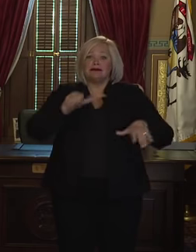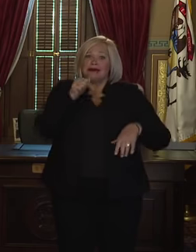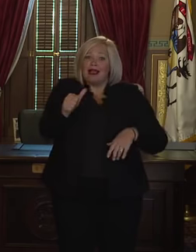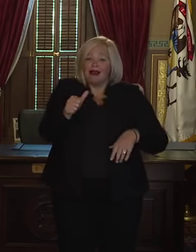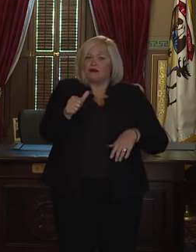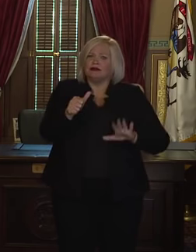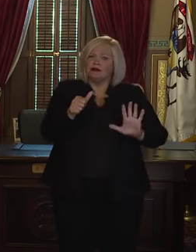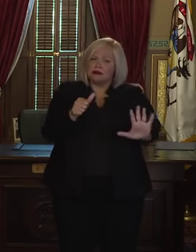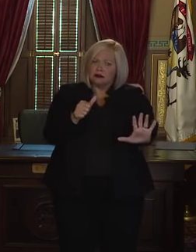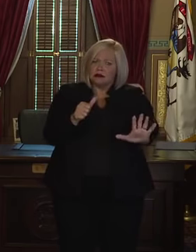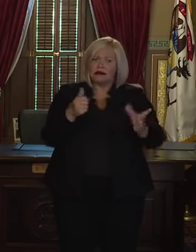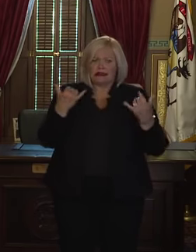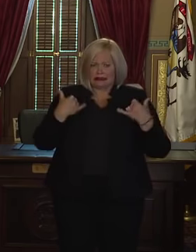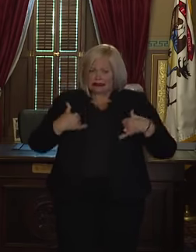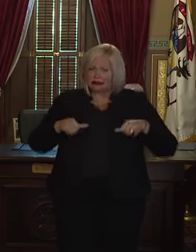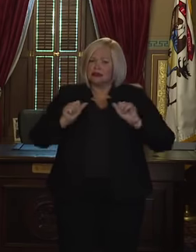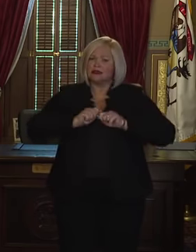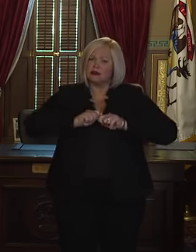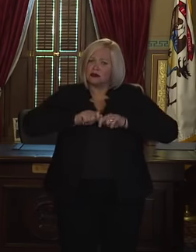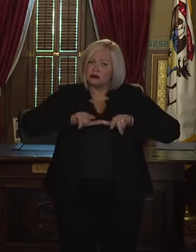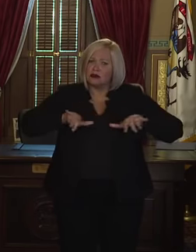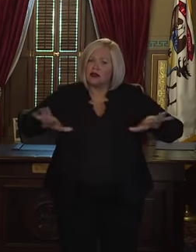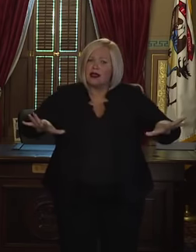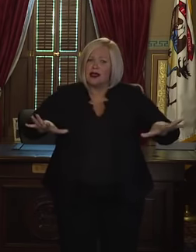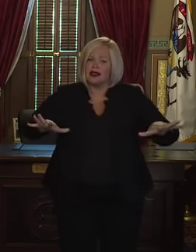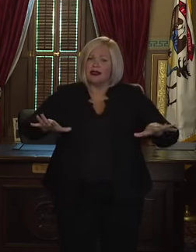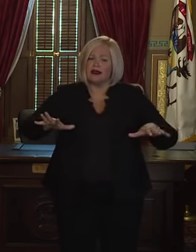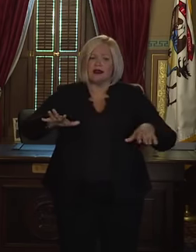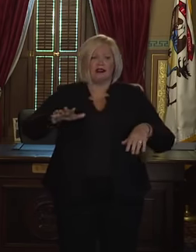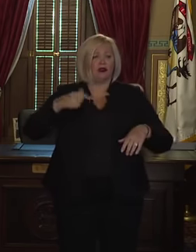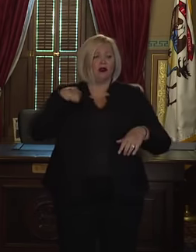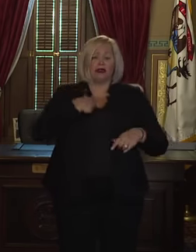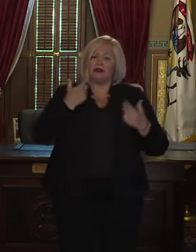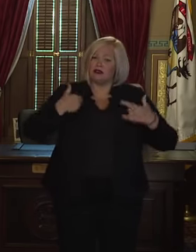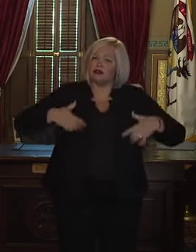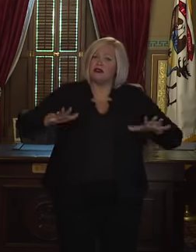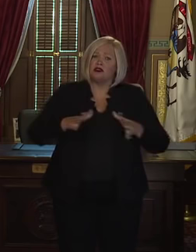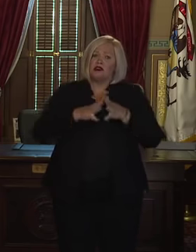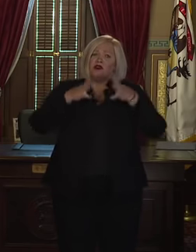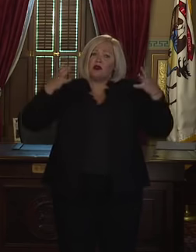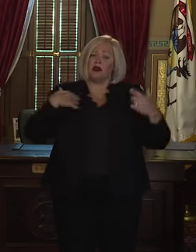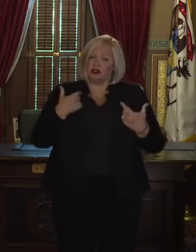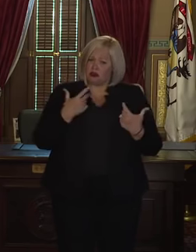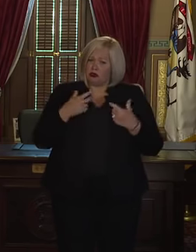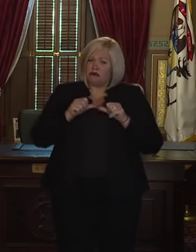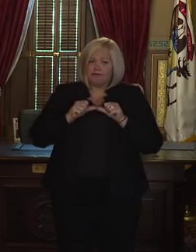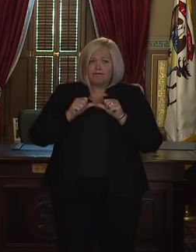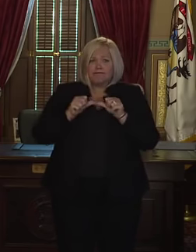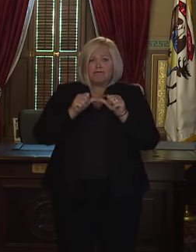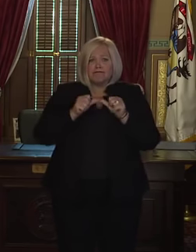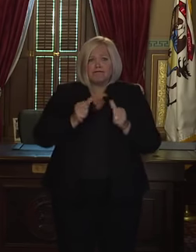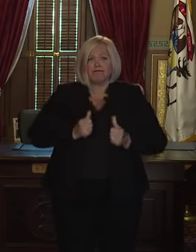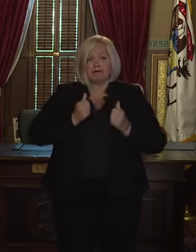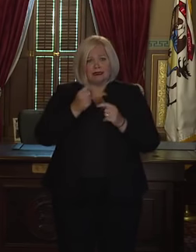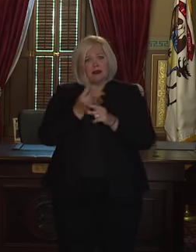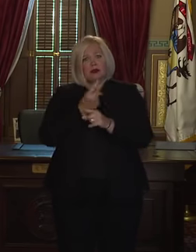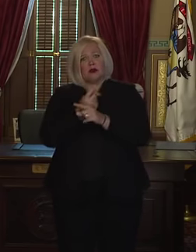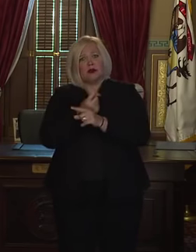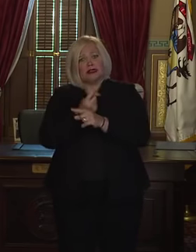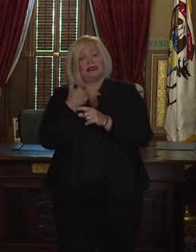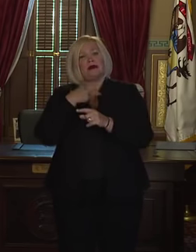squander the sacrifice that we've already made to get here. And that's why we all have to keep doing our part.